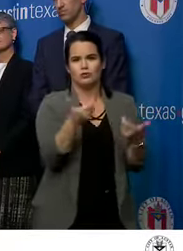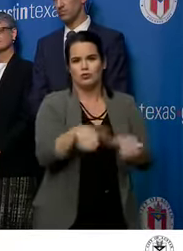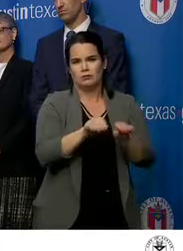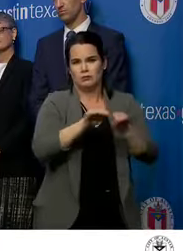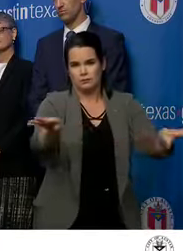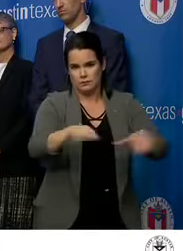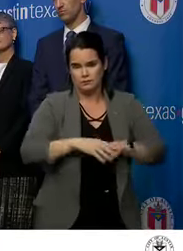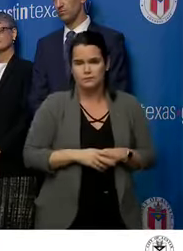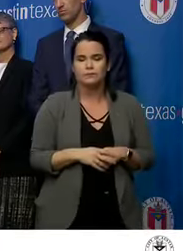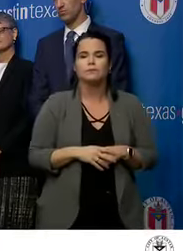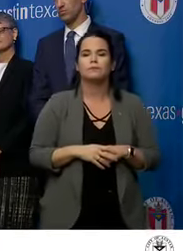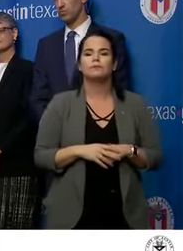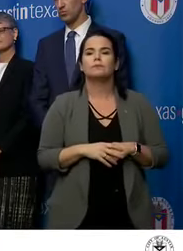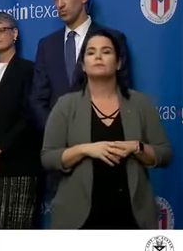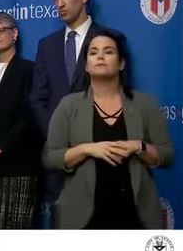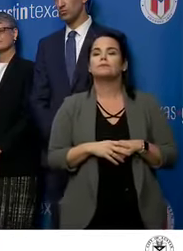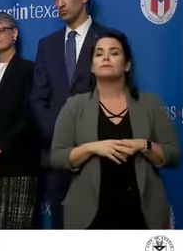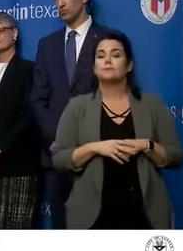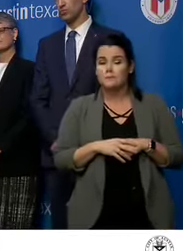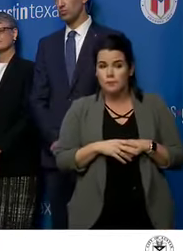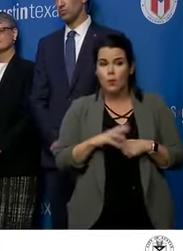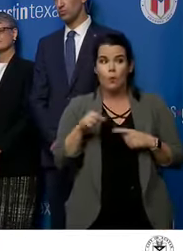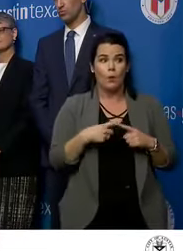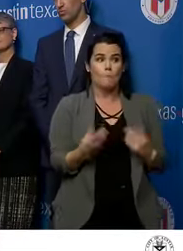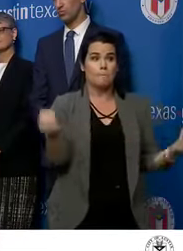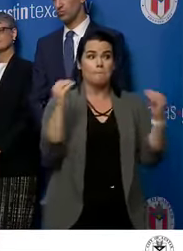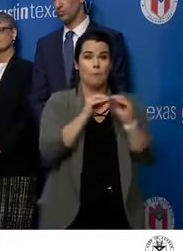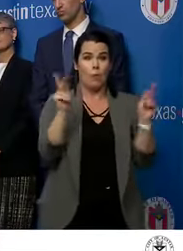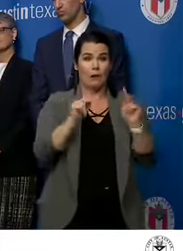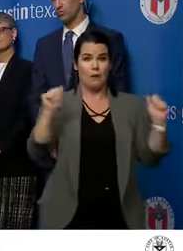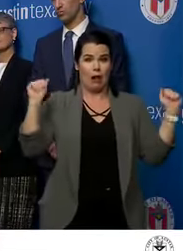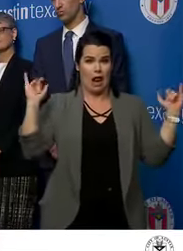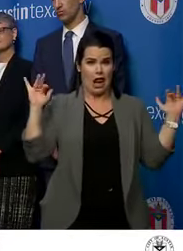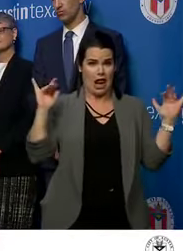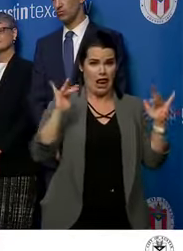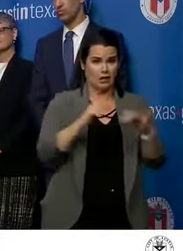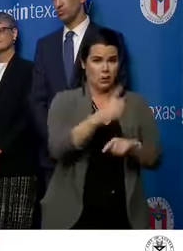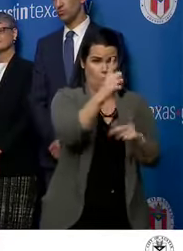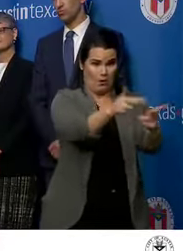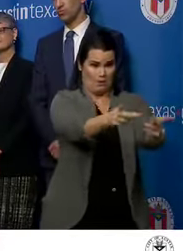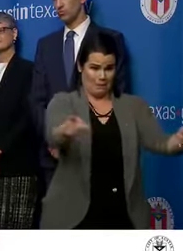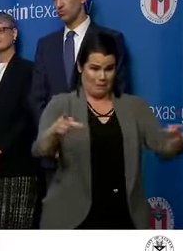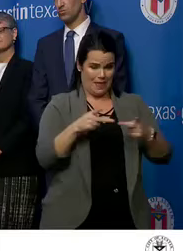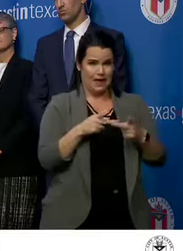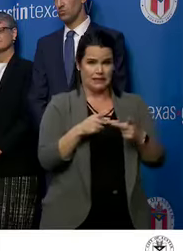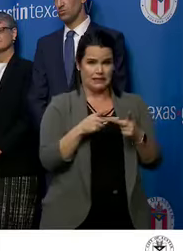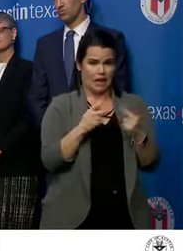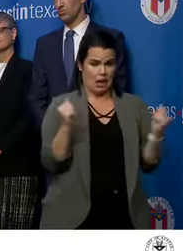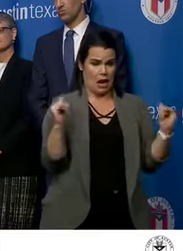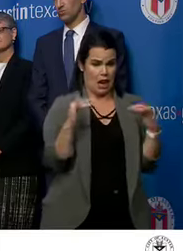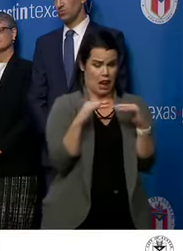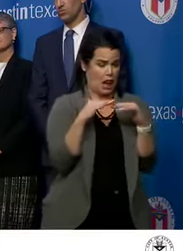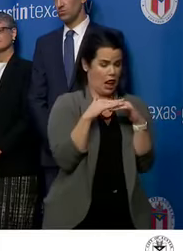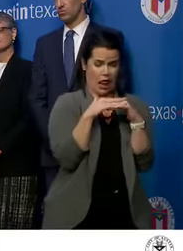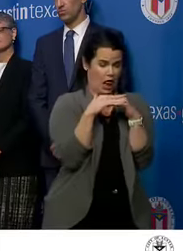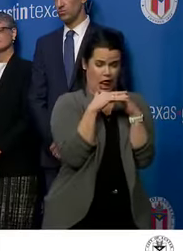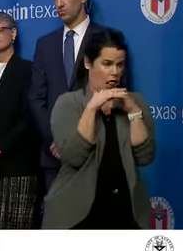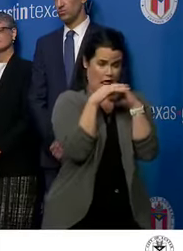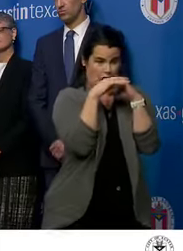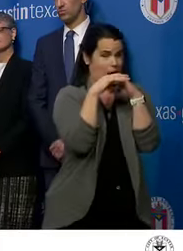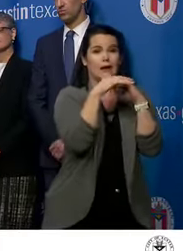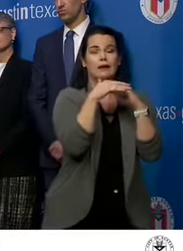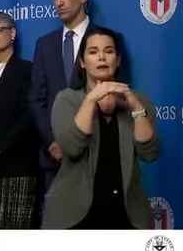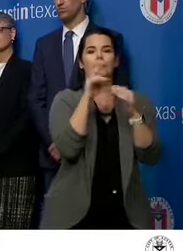Obviously, as the number of people increases at a particular venue and the density of that venue increases,